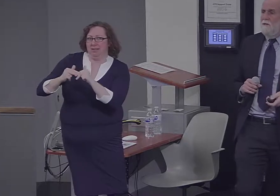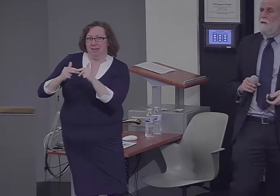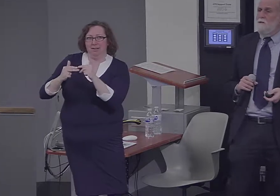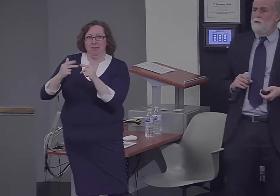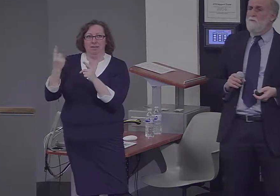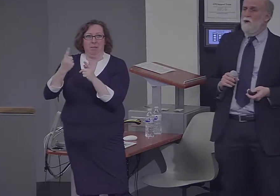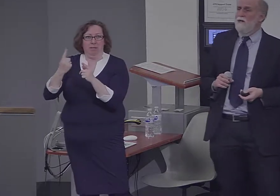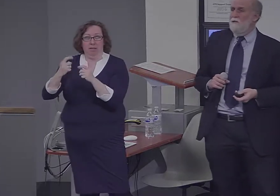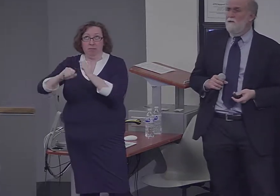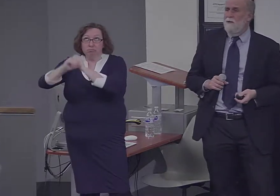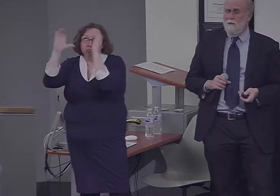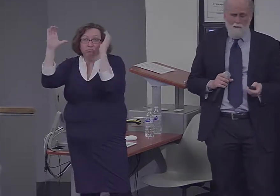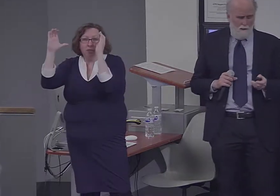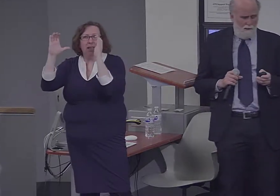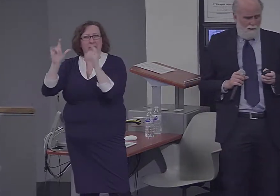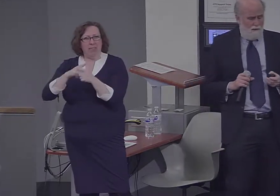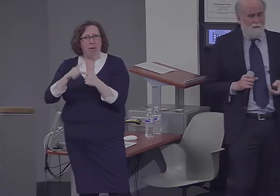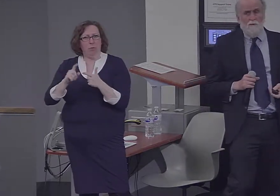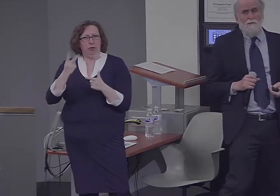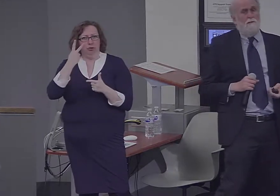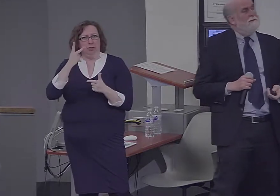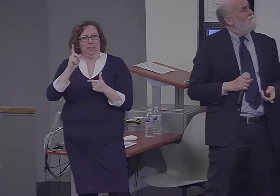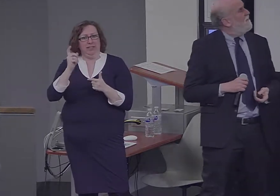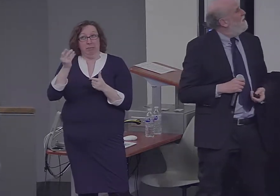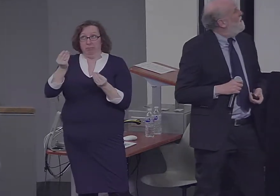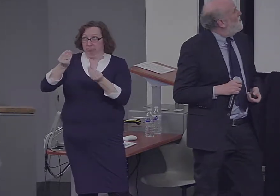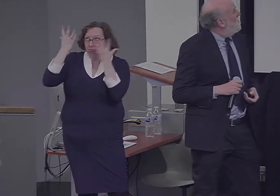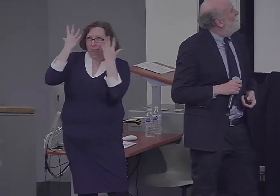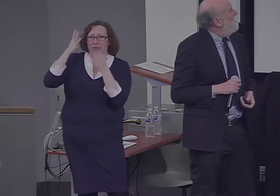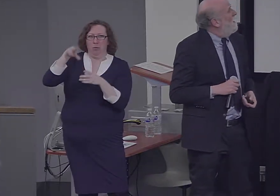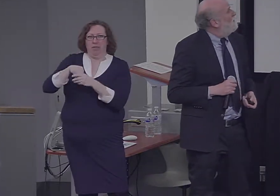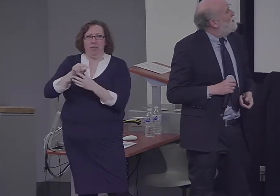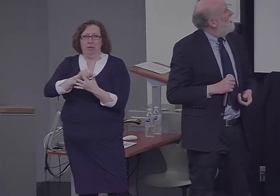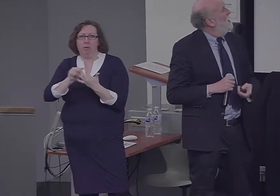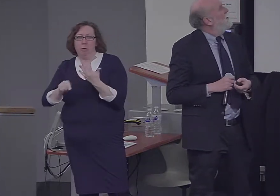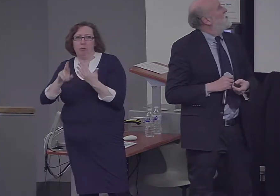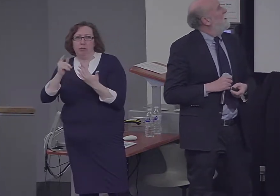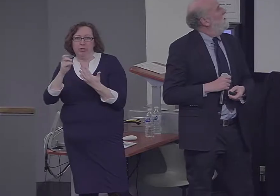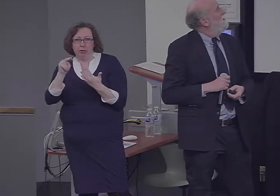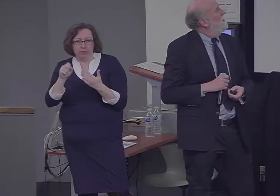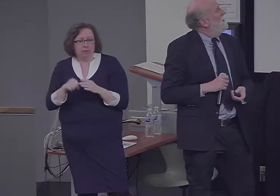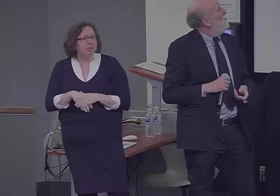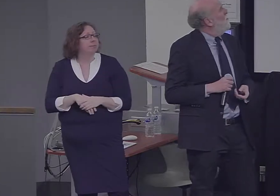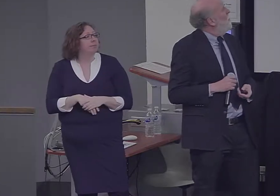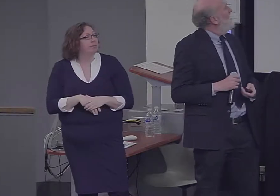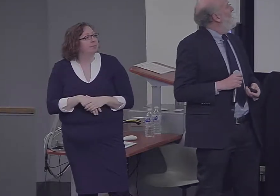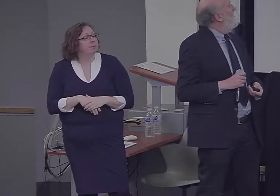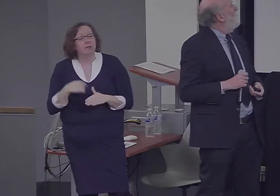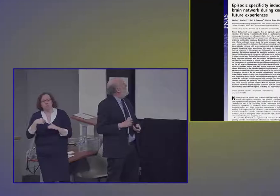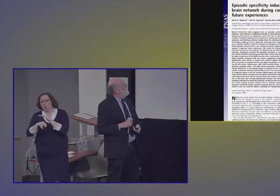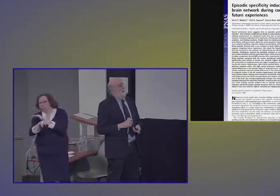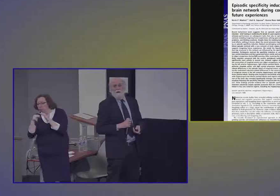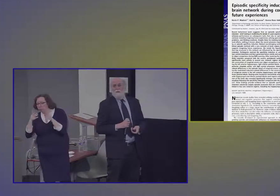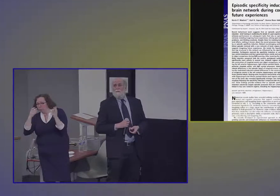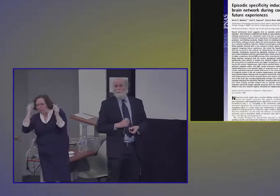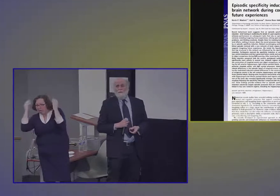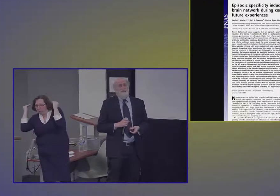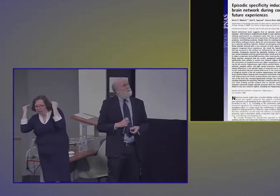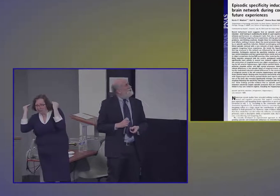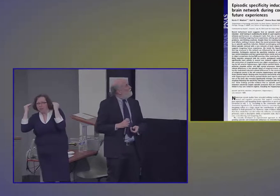induction on brain activity in these regions. So we did that scanning study, reported it in the PNAS at the